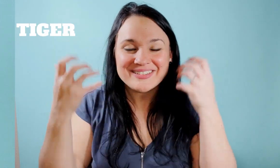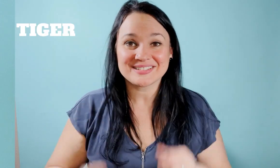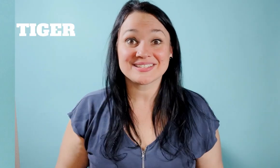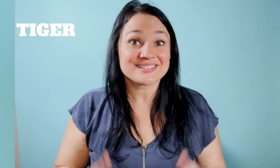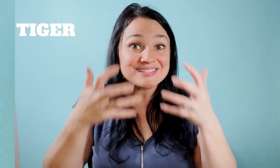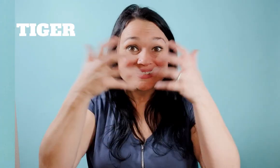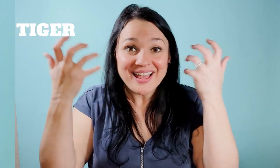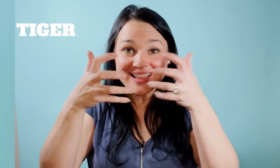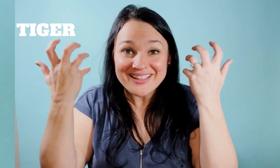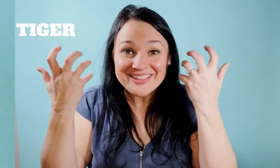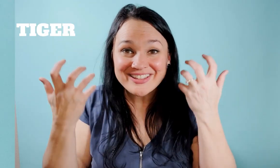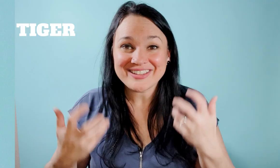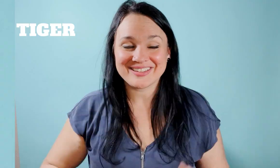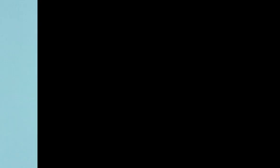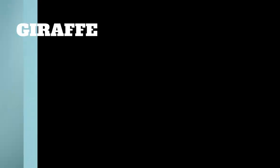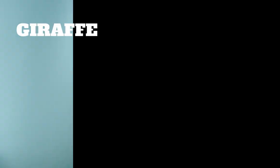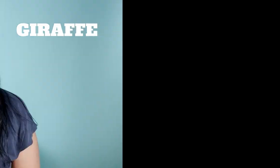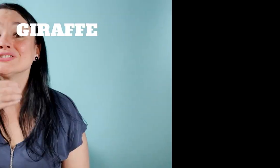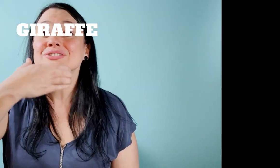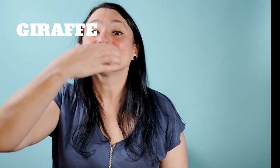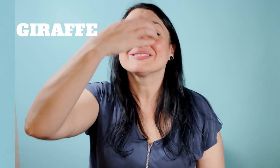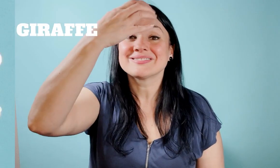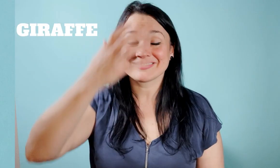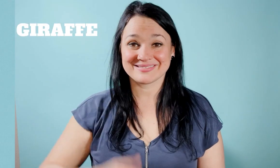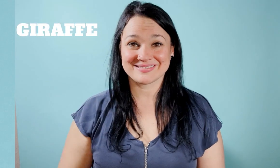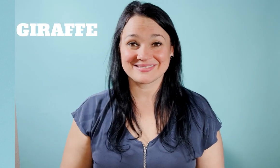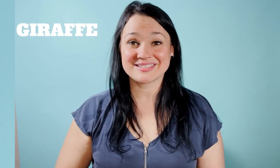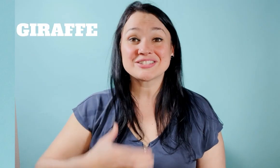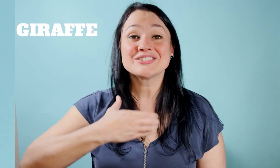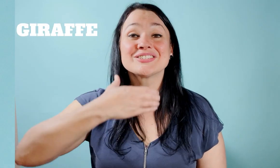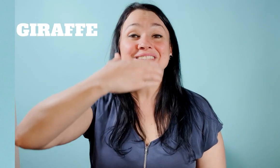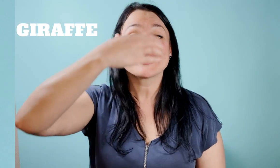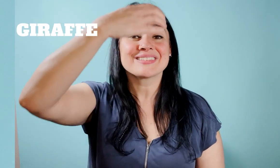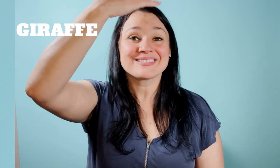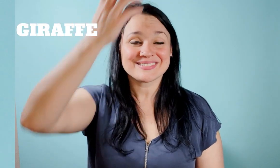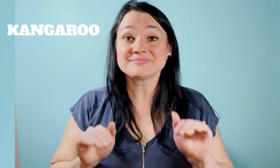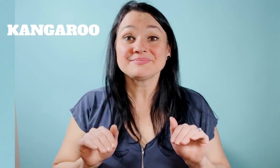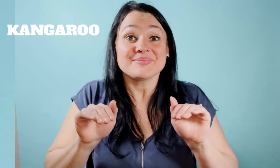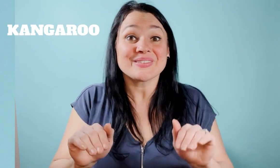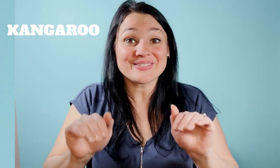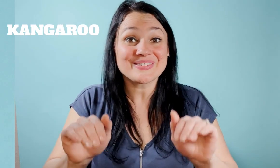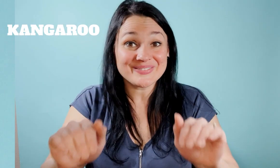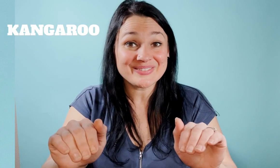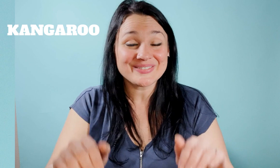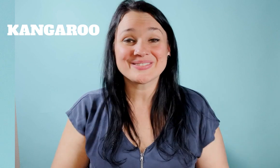giraffe kangaroo